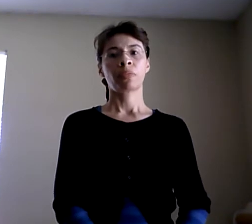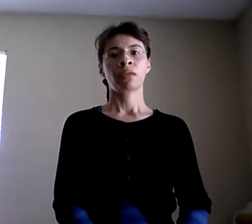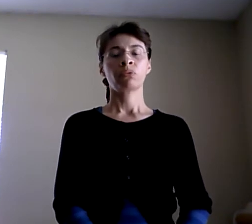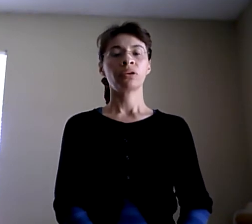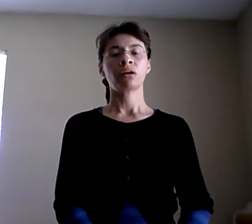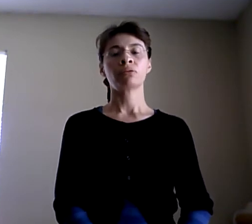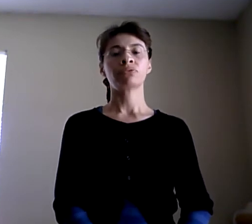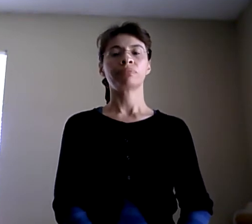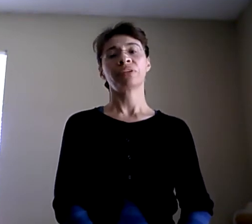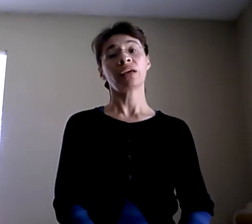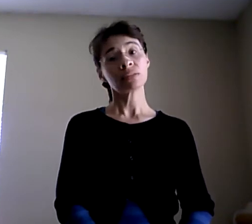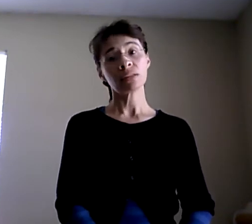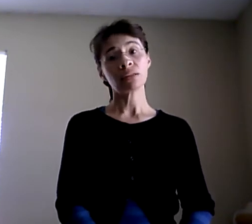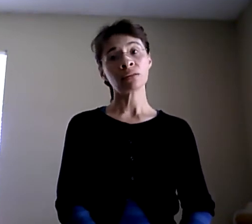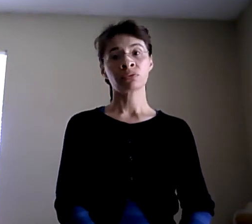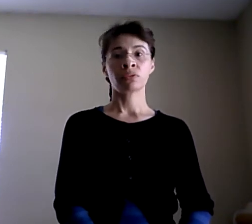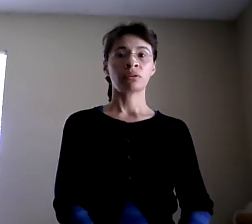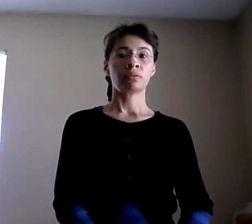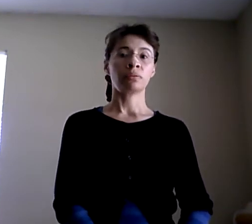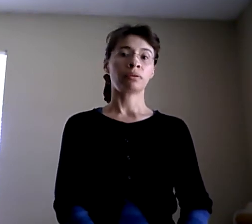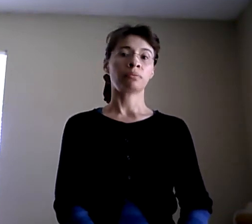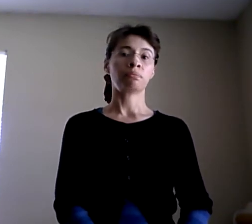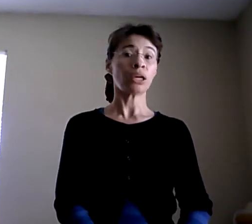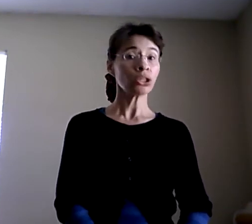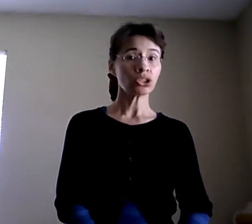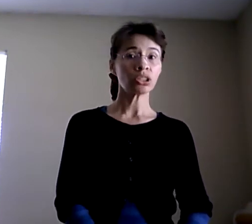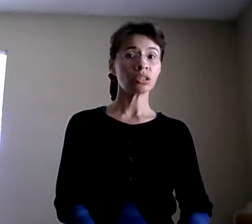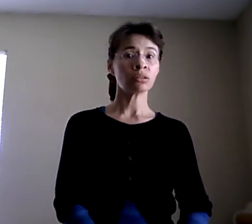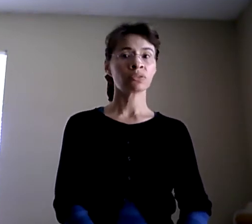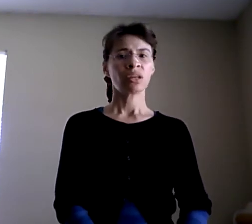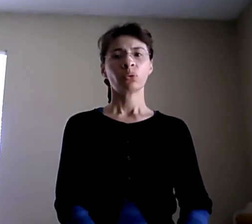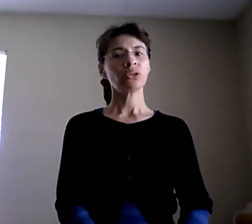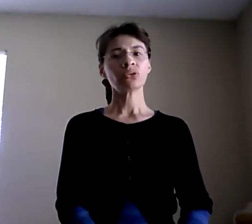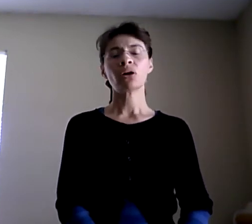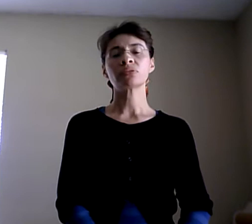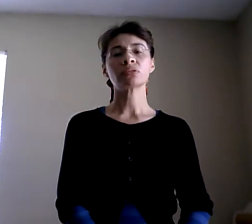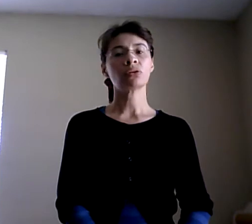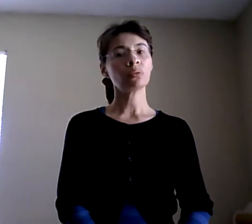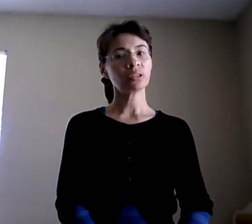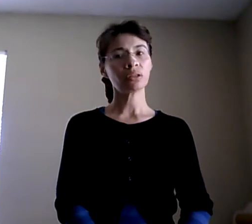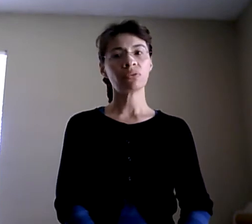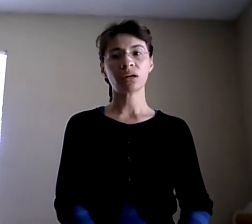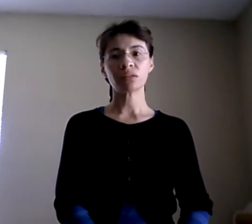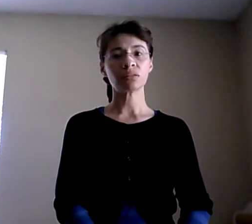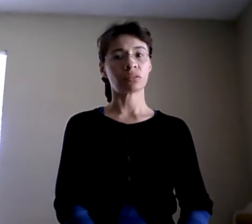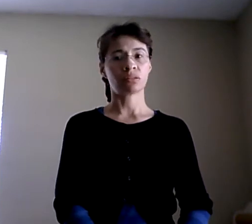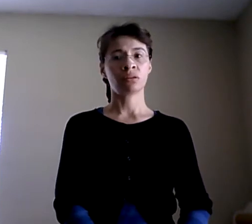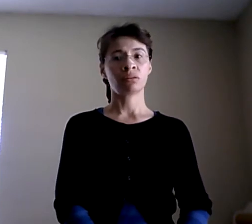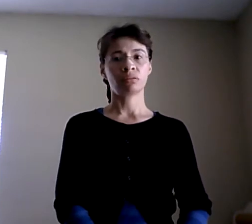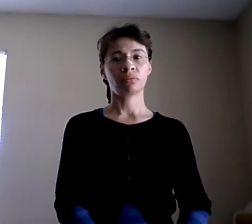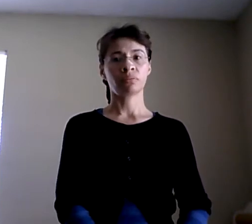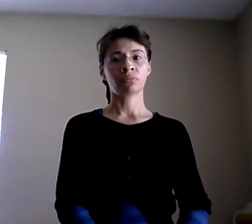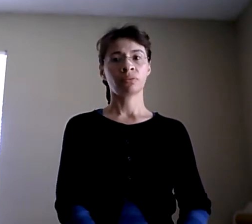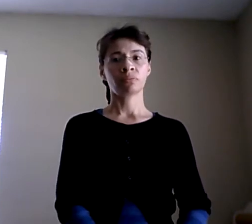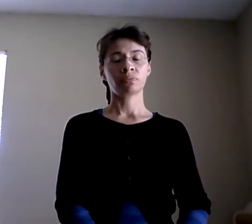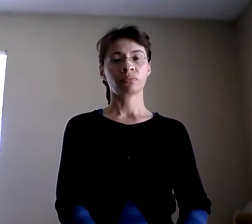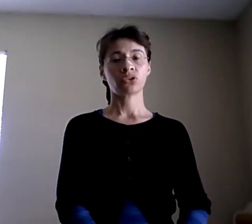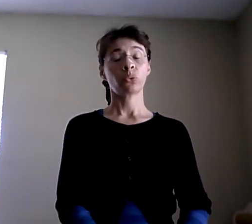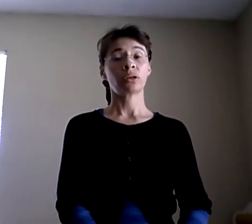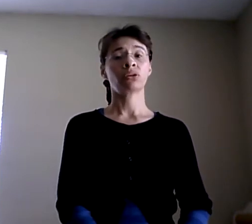We have texting, paging. We just have so many devices so we can